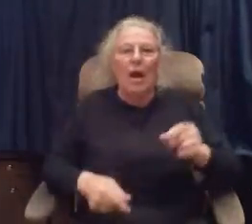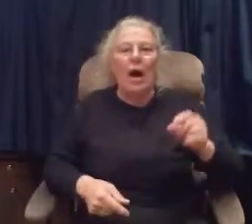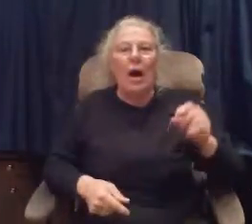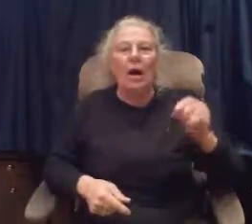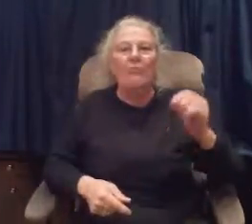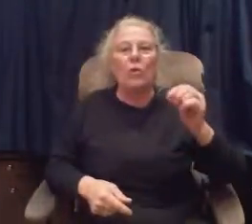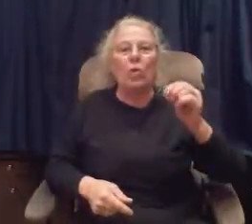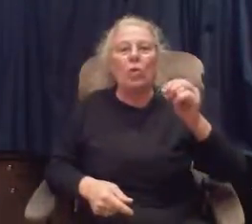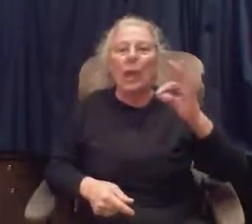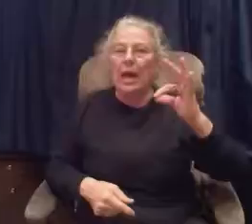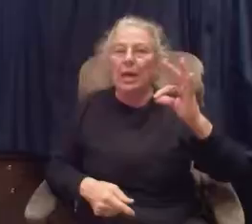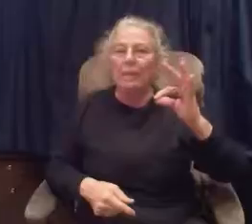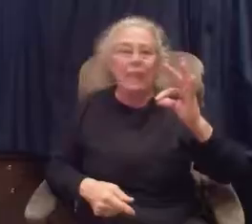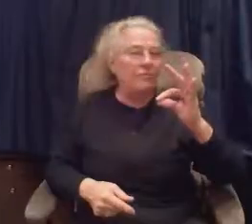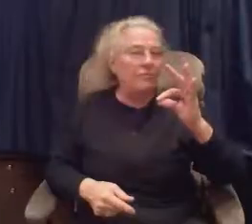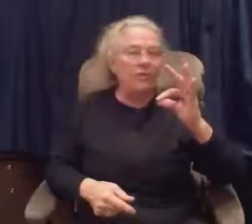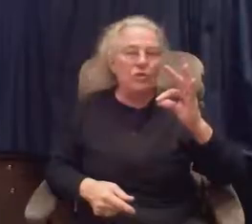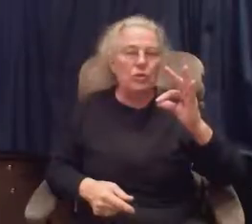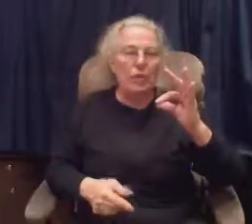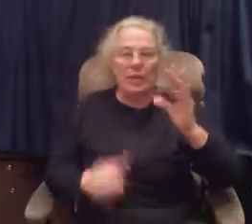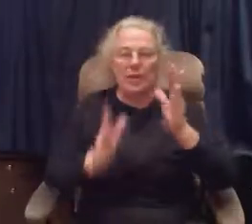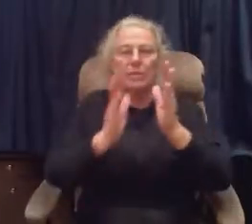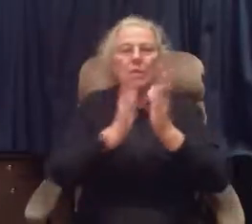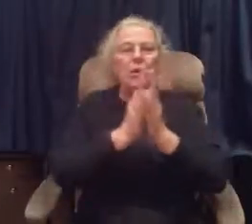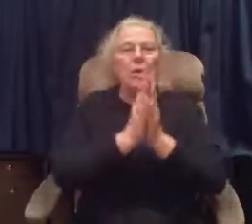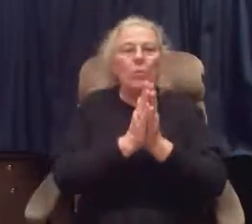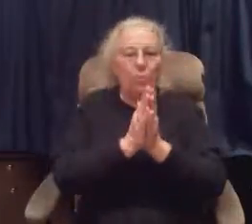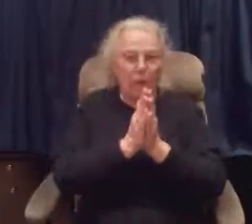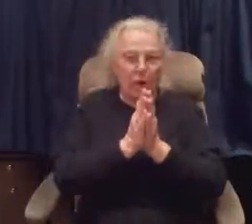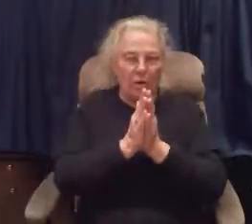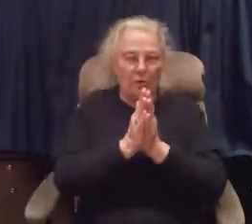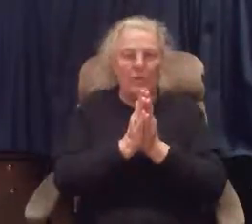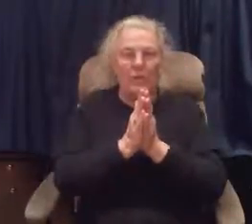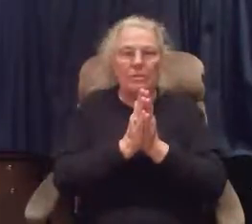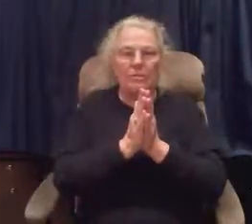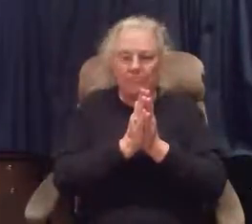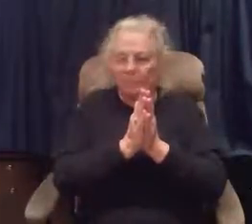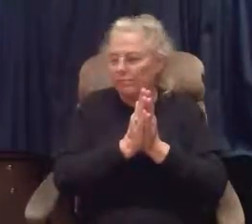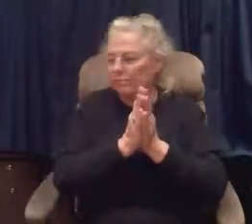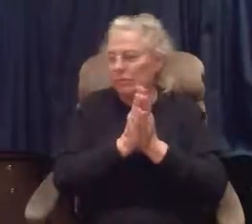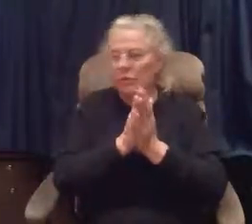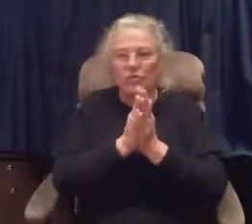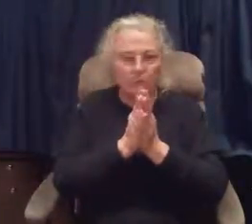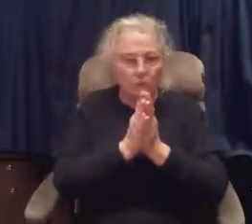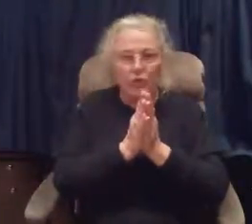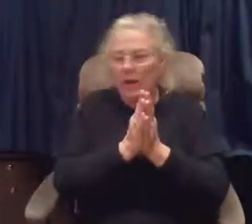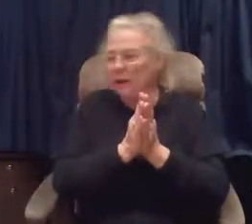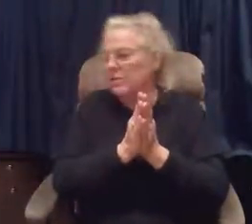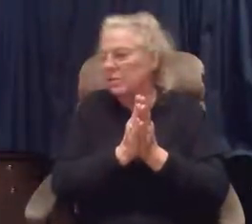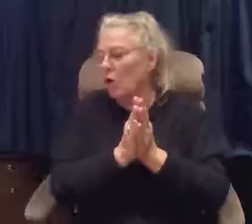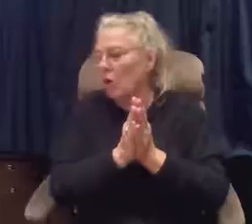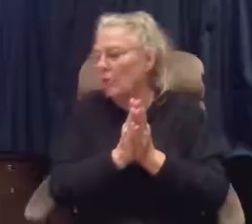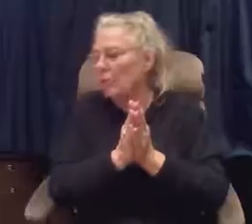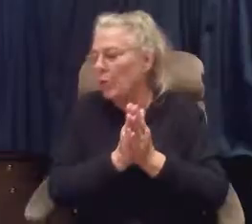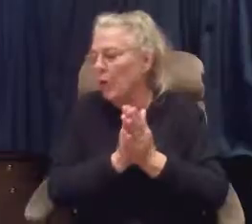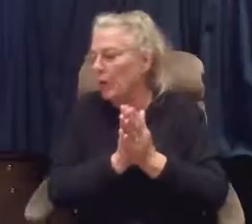Of. O. F. You have to fingerspell it. Prayer. And you just fold your hands. Garden of Prayer.